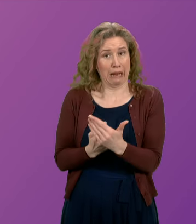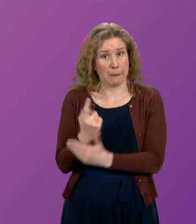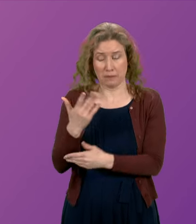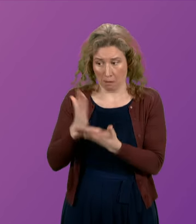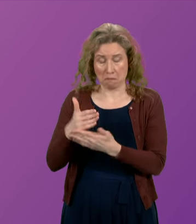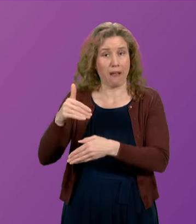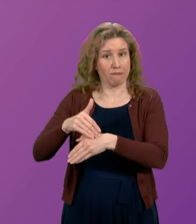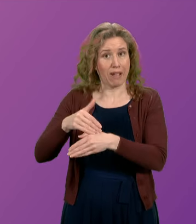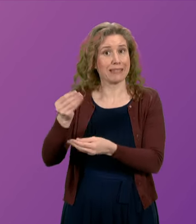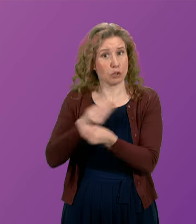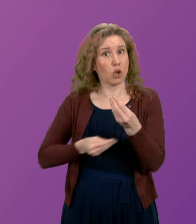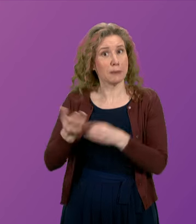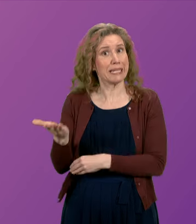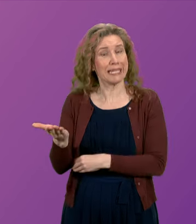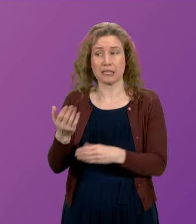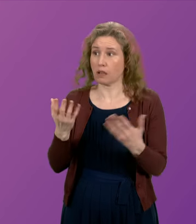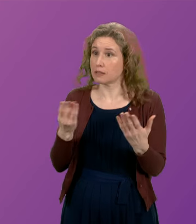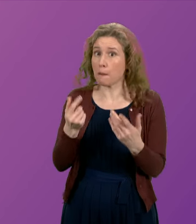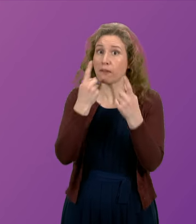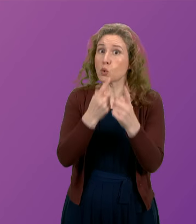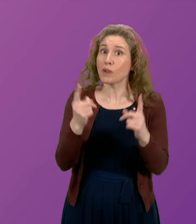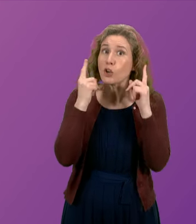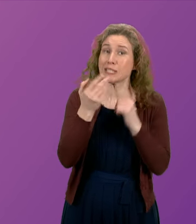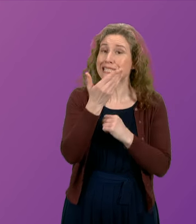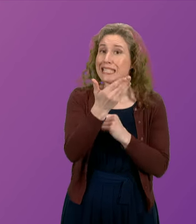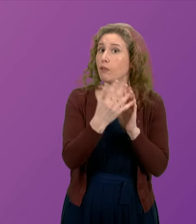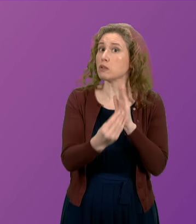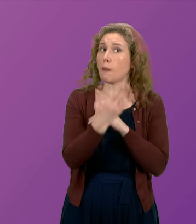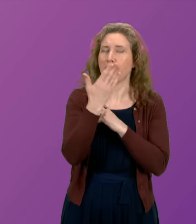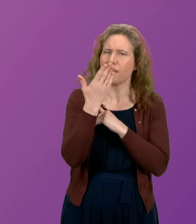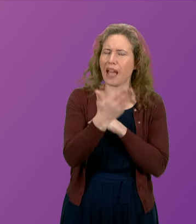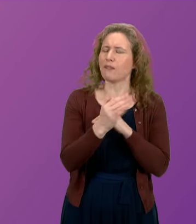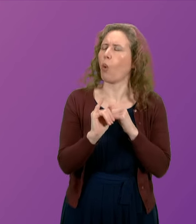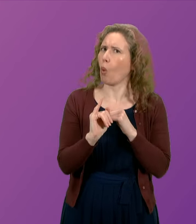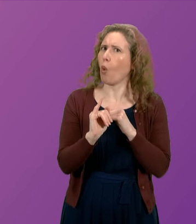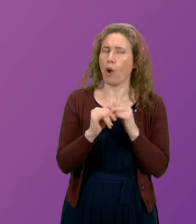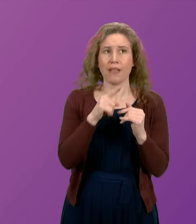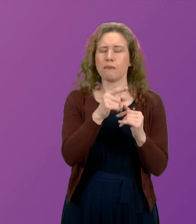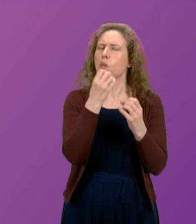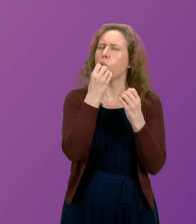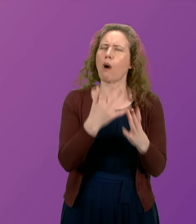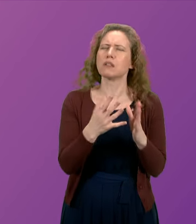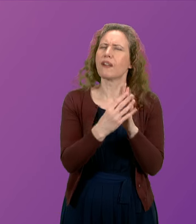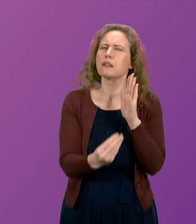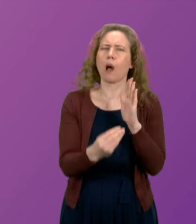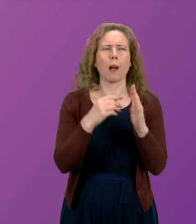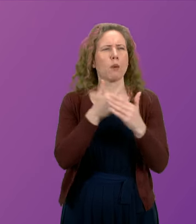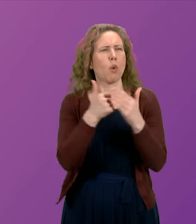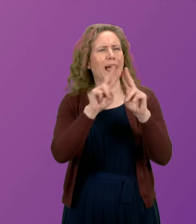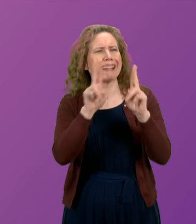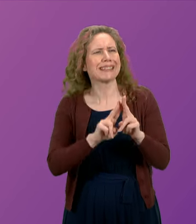have an effect on the position of some of our universities who have been absolutely wonderful examples of international